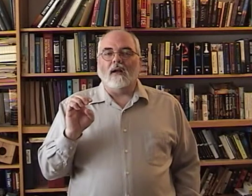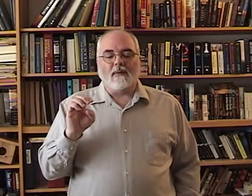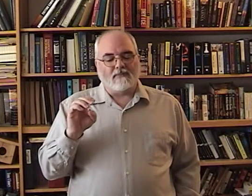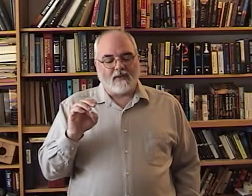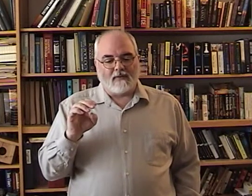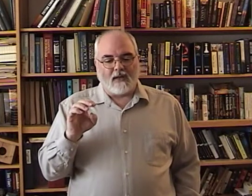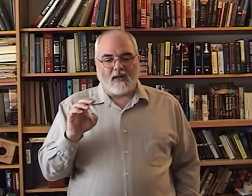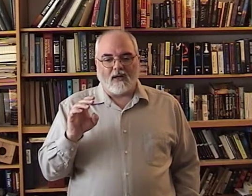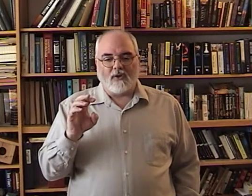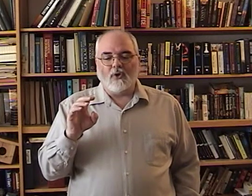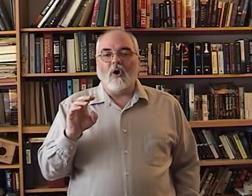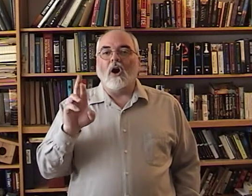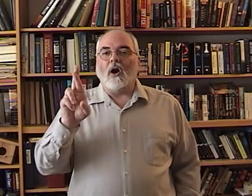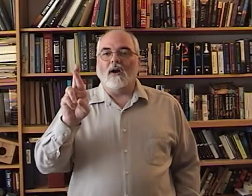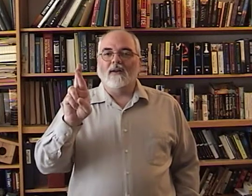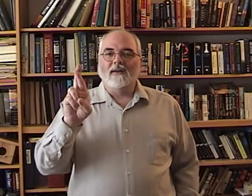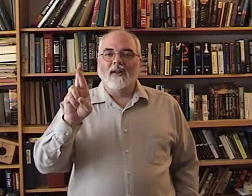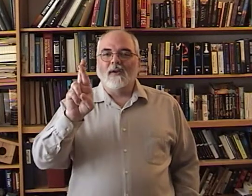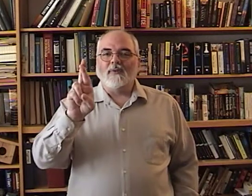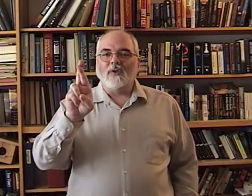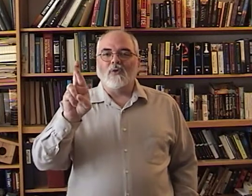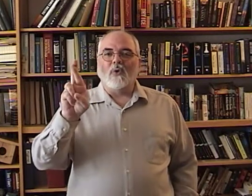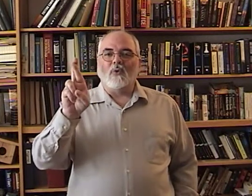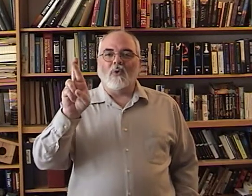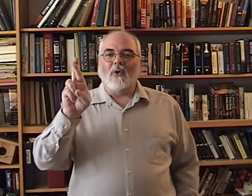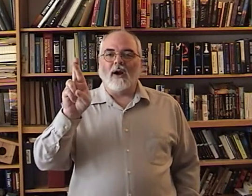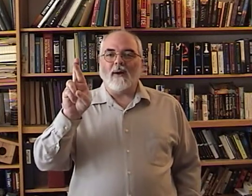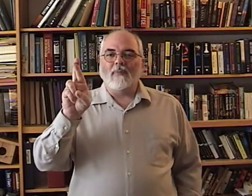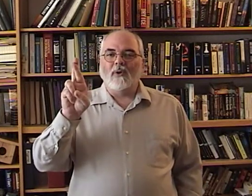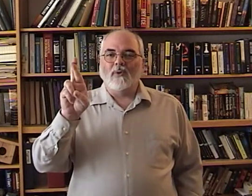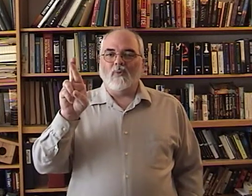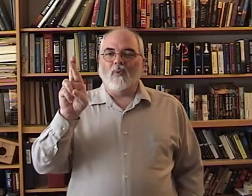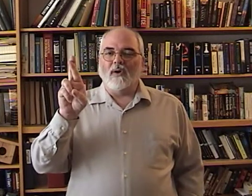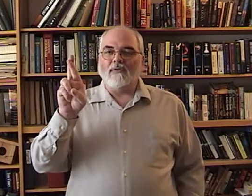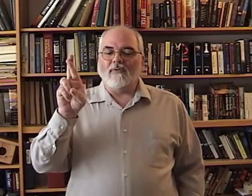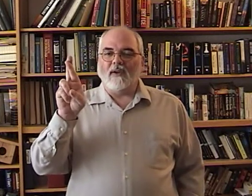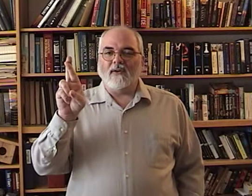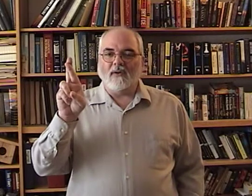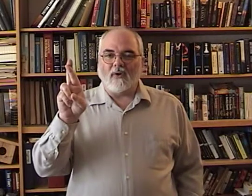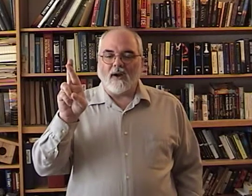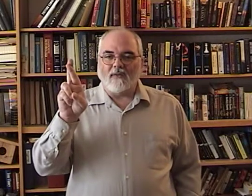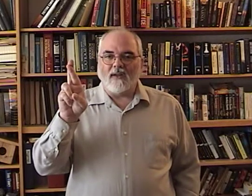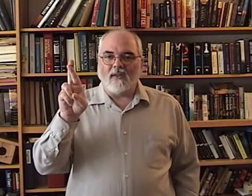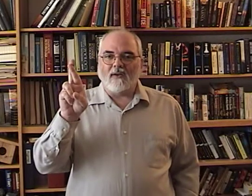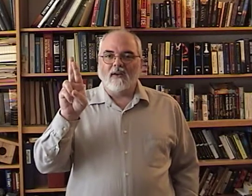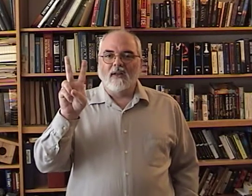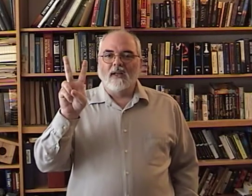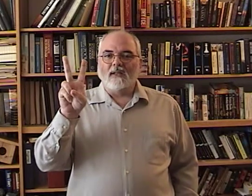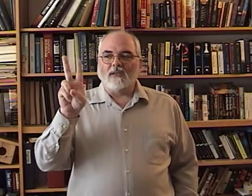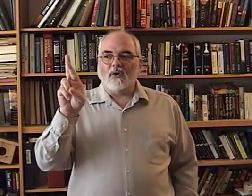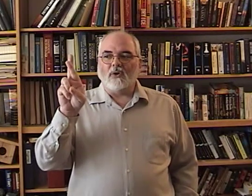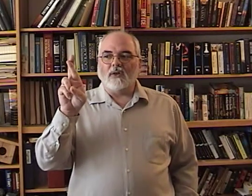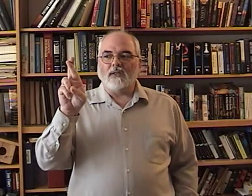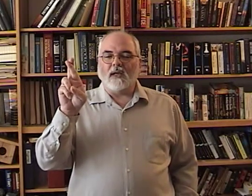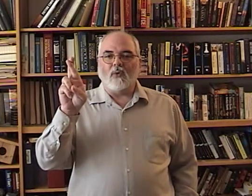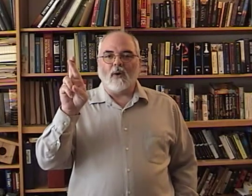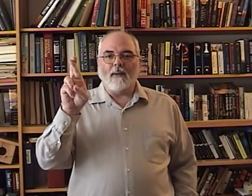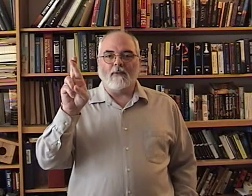A-Q-R. You wrap one finger around the other. So, you just kind of wrap them